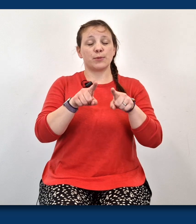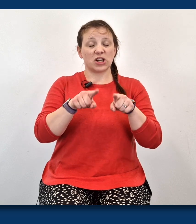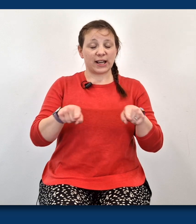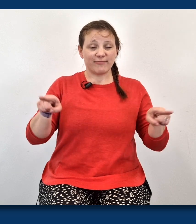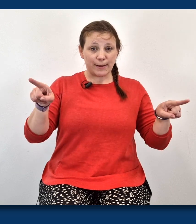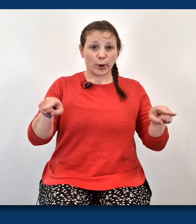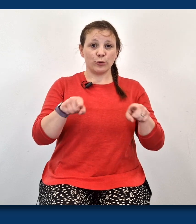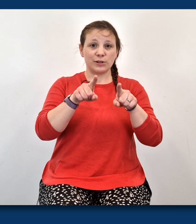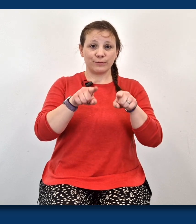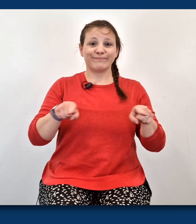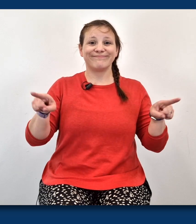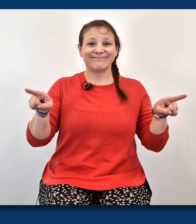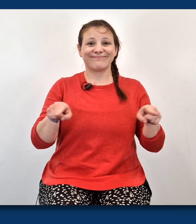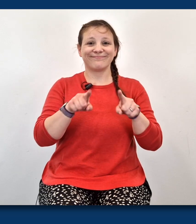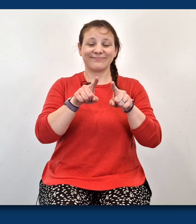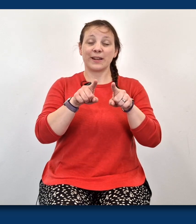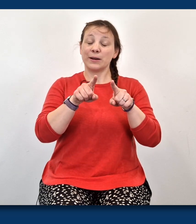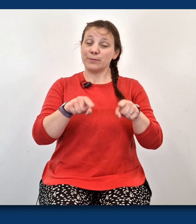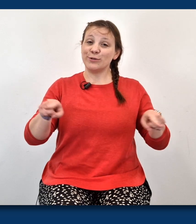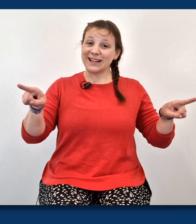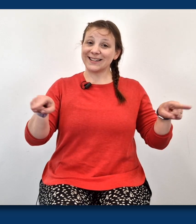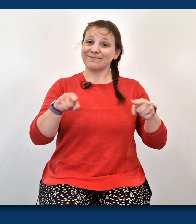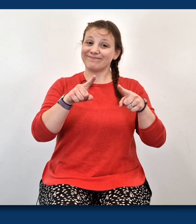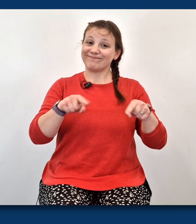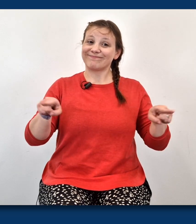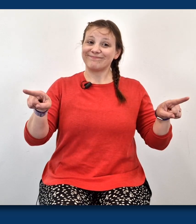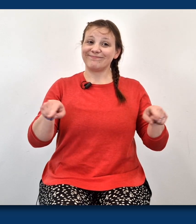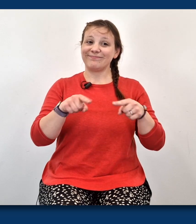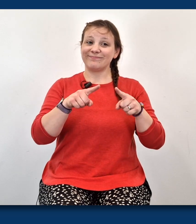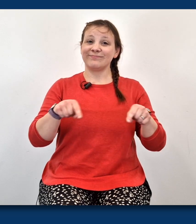upside down rainbows. Music.